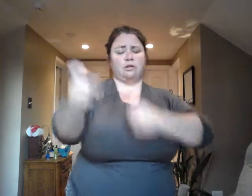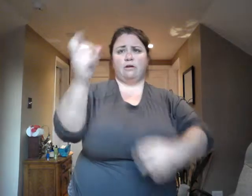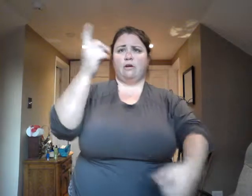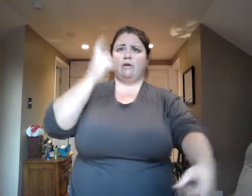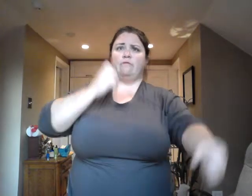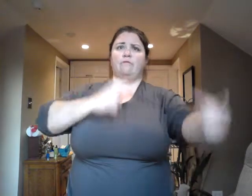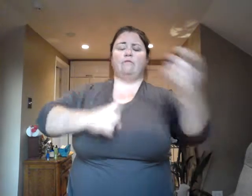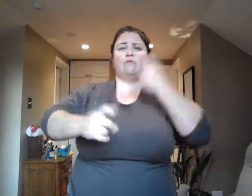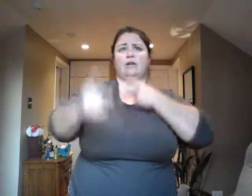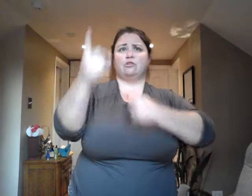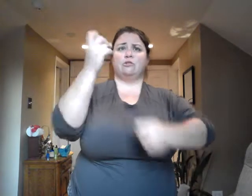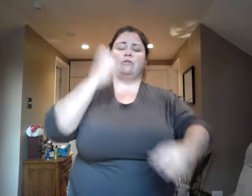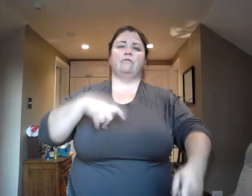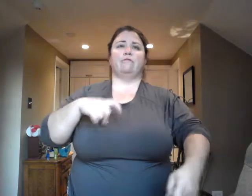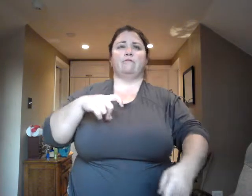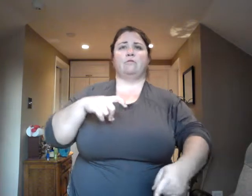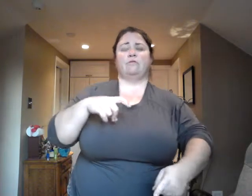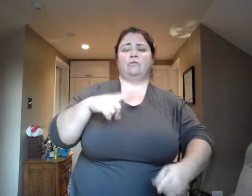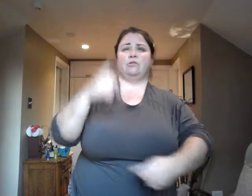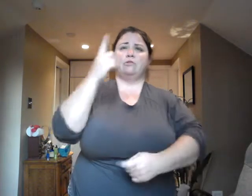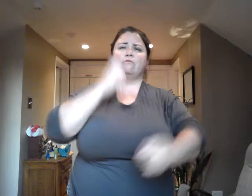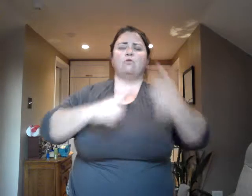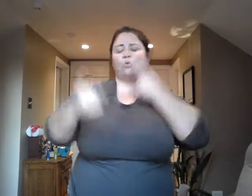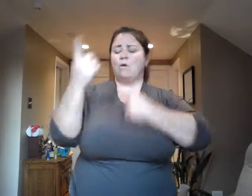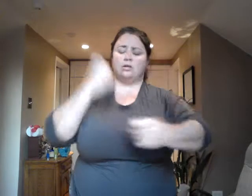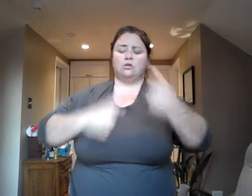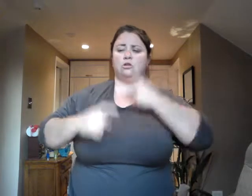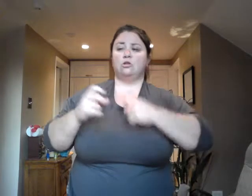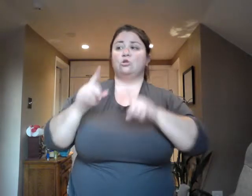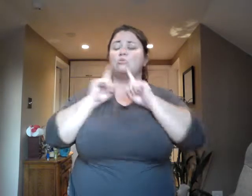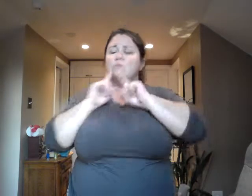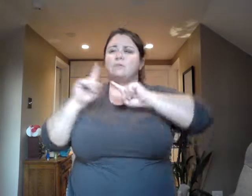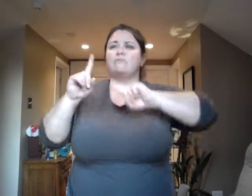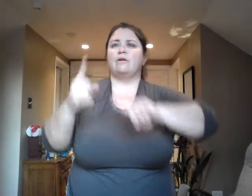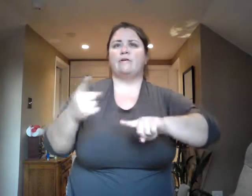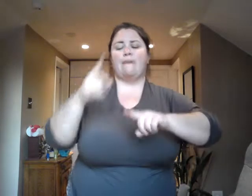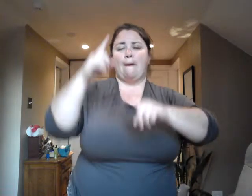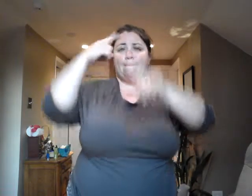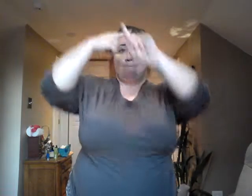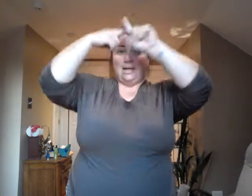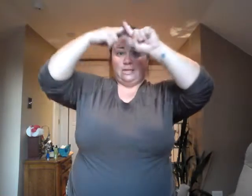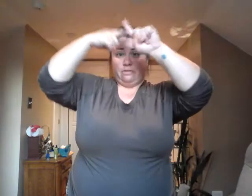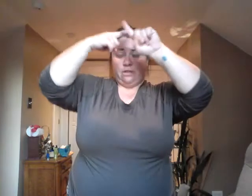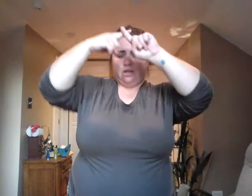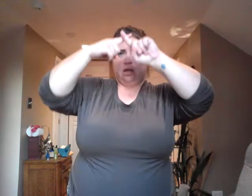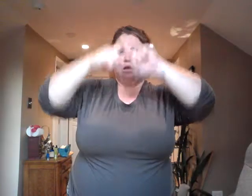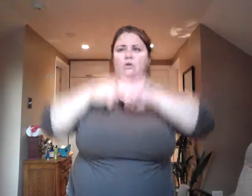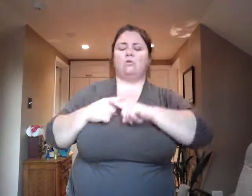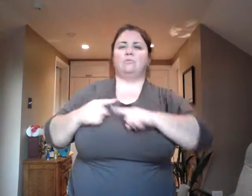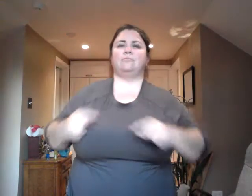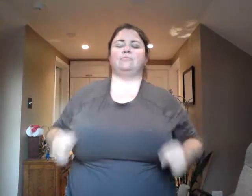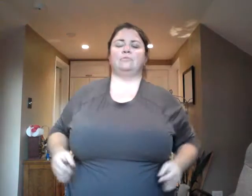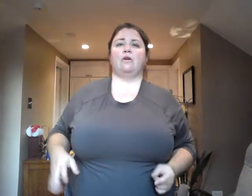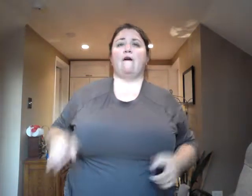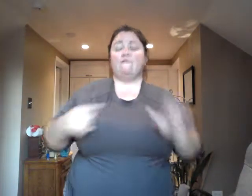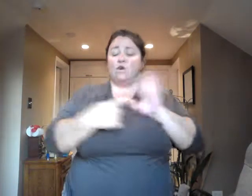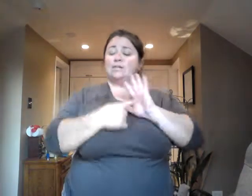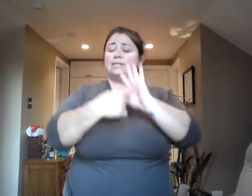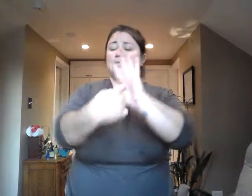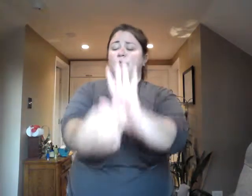positive response, you have a head start on seeing the world in a positive way. For example, when